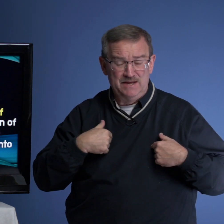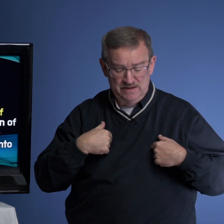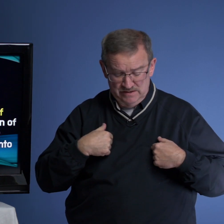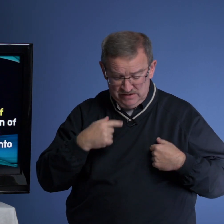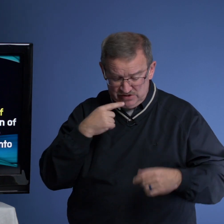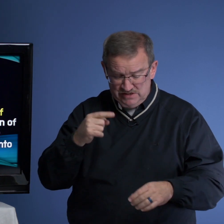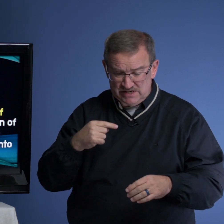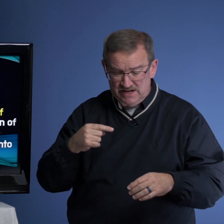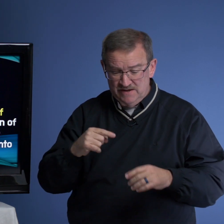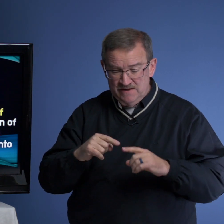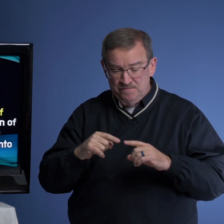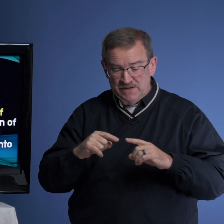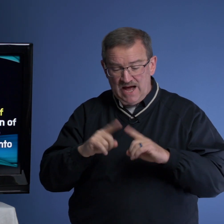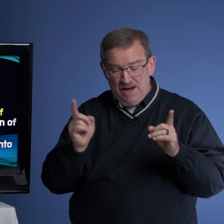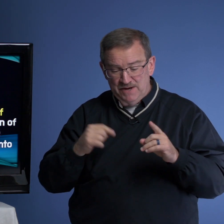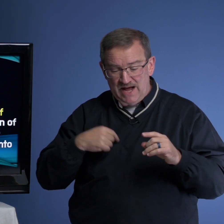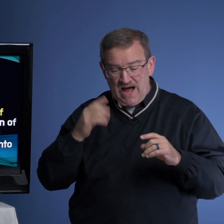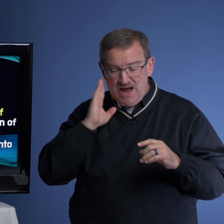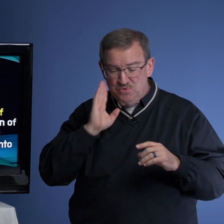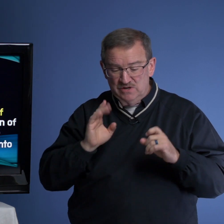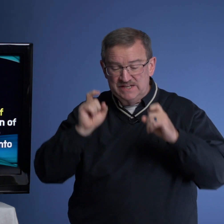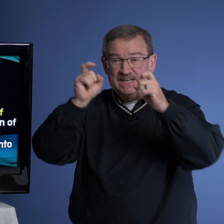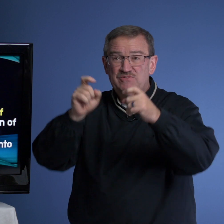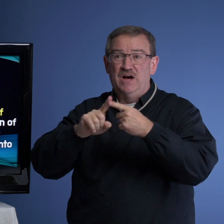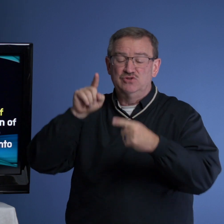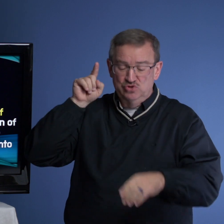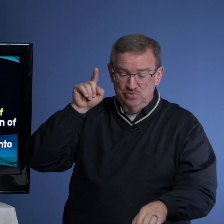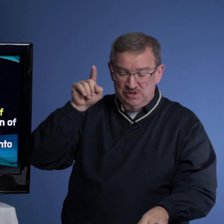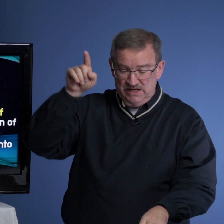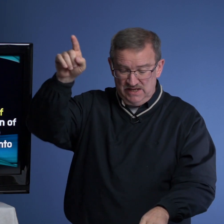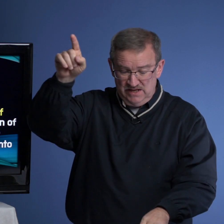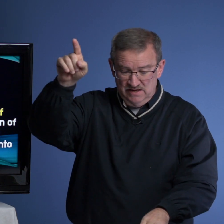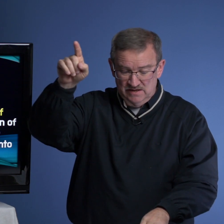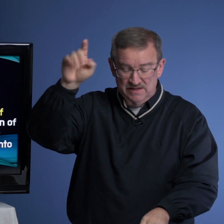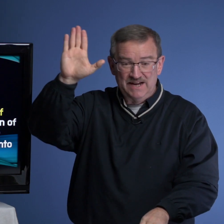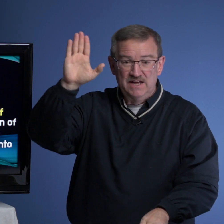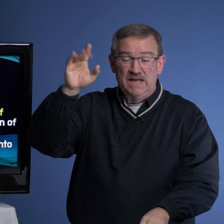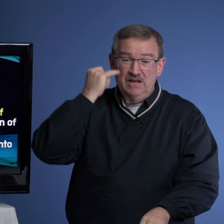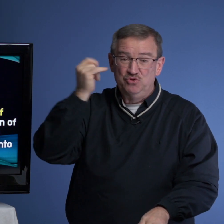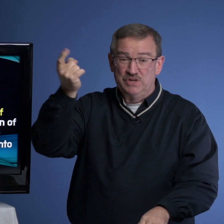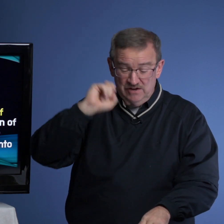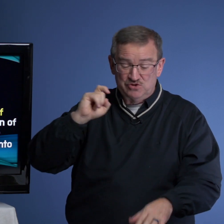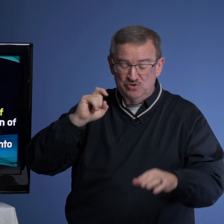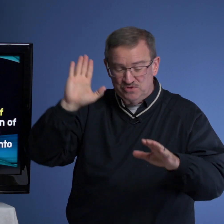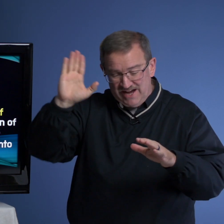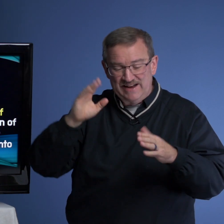she said. But I will give unto thee, if you give to thine